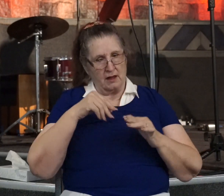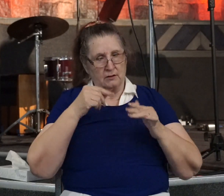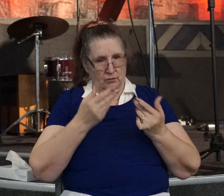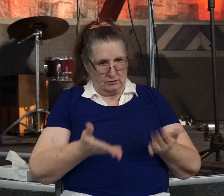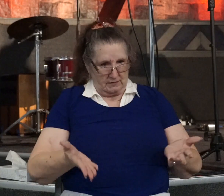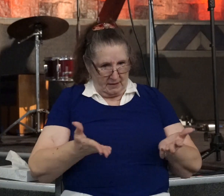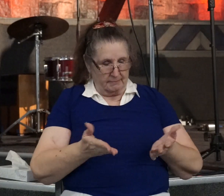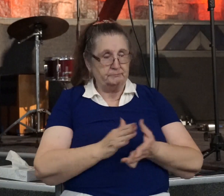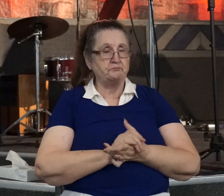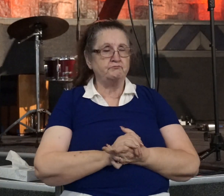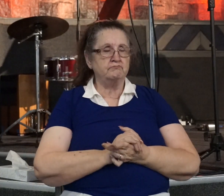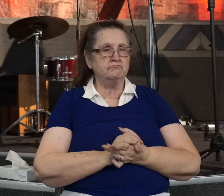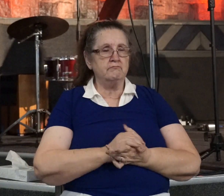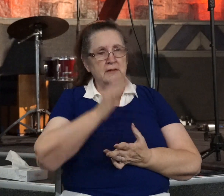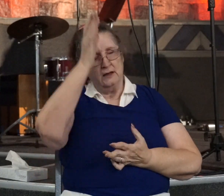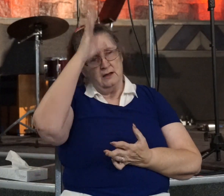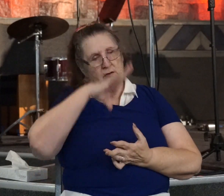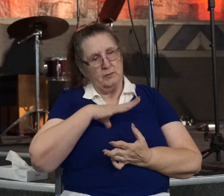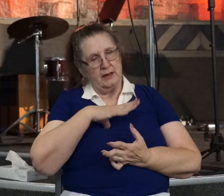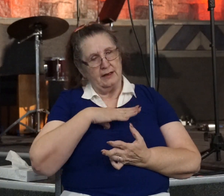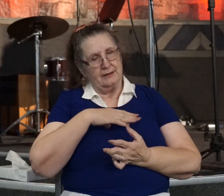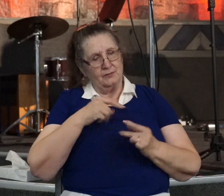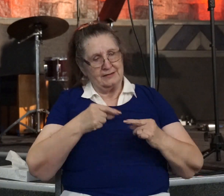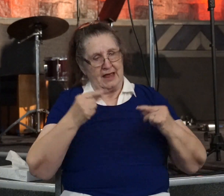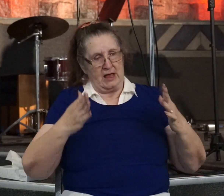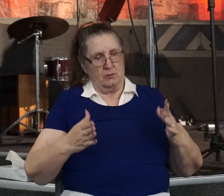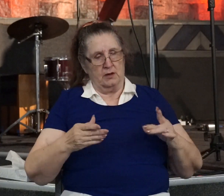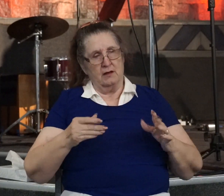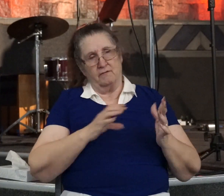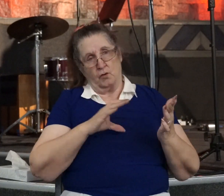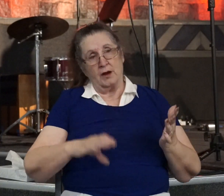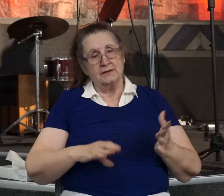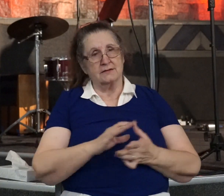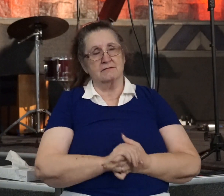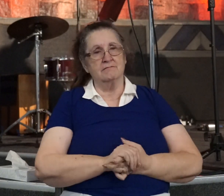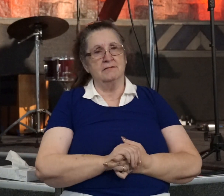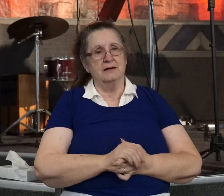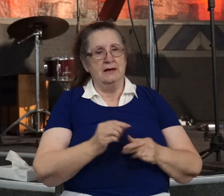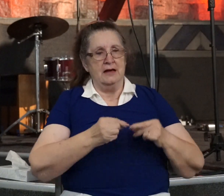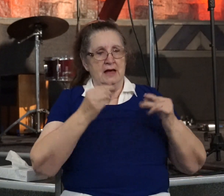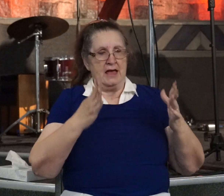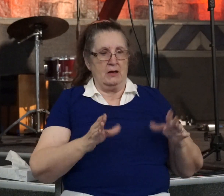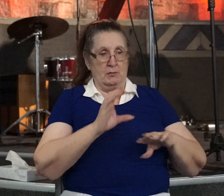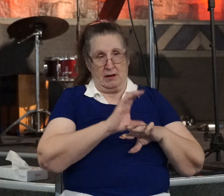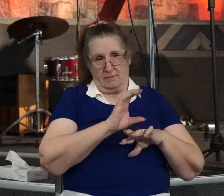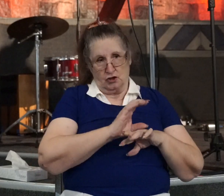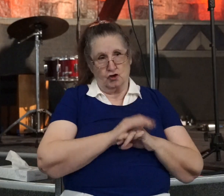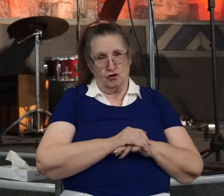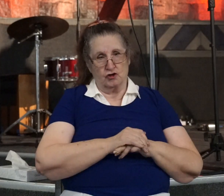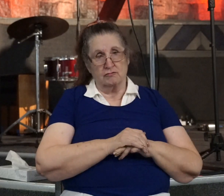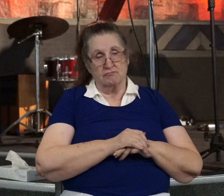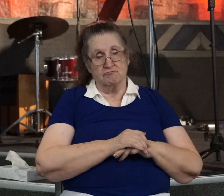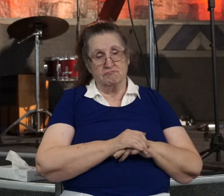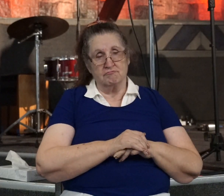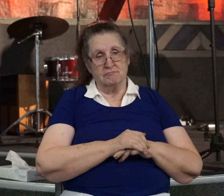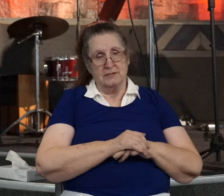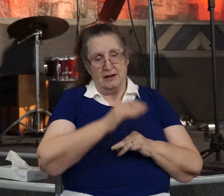And this man was an enemy of Christ, an enemy of the church, a man who was